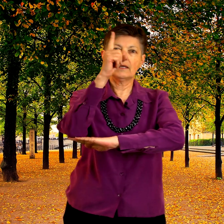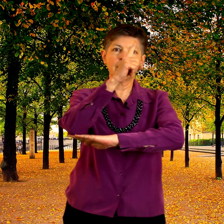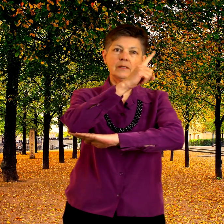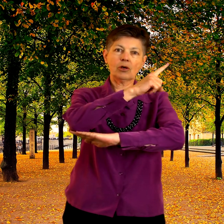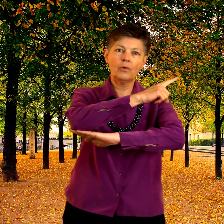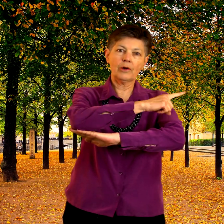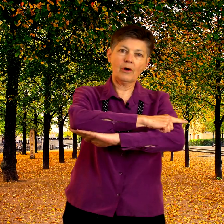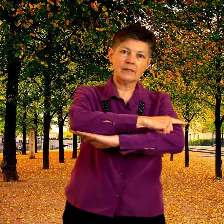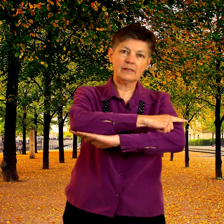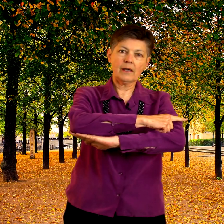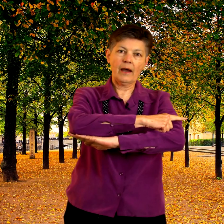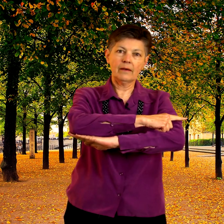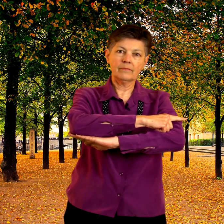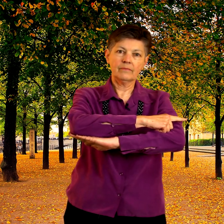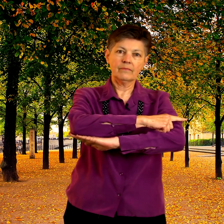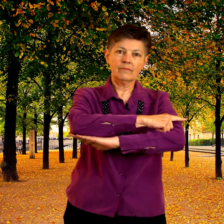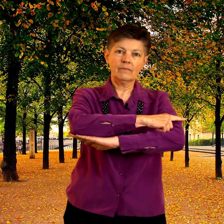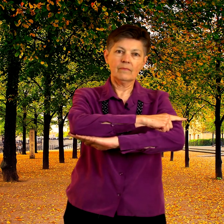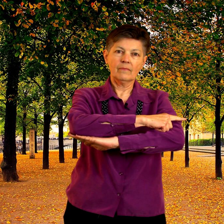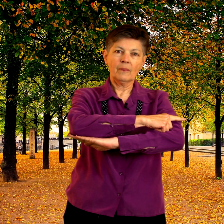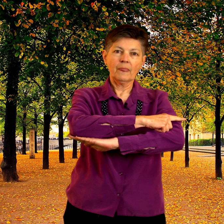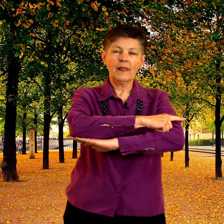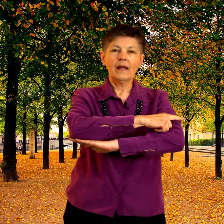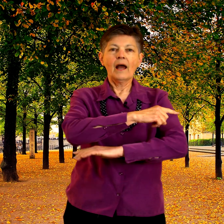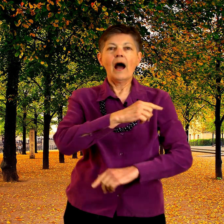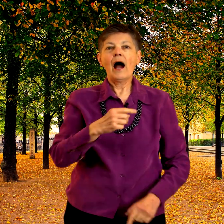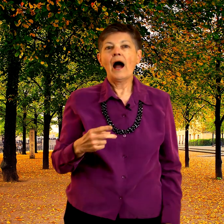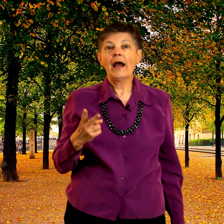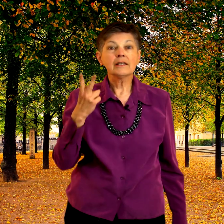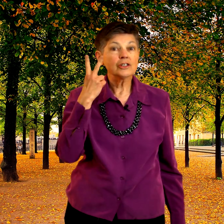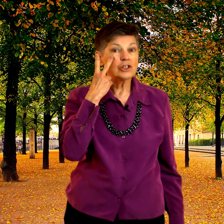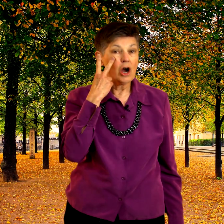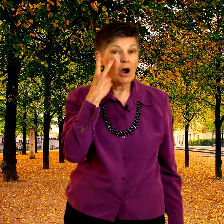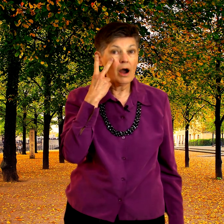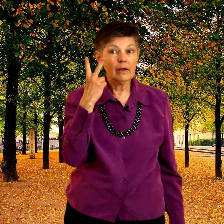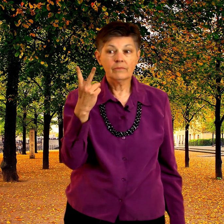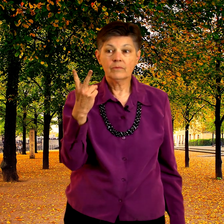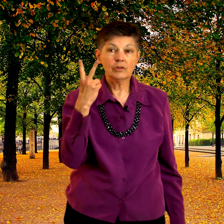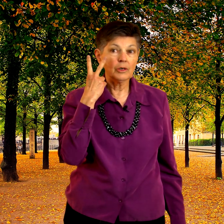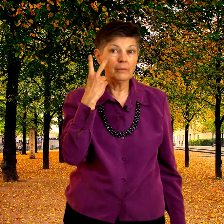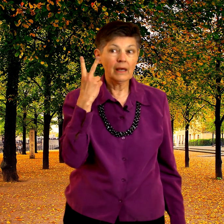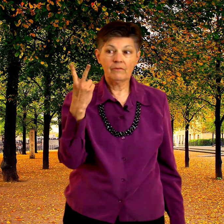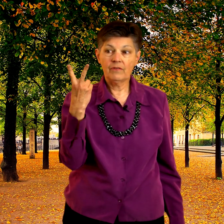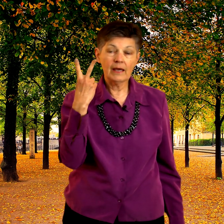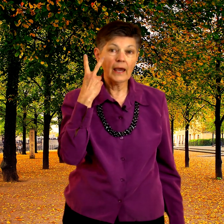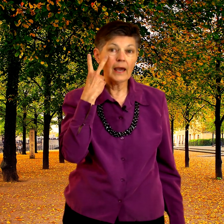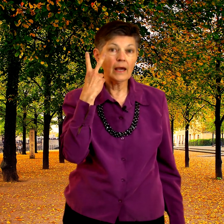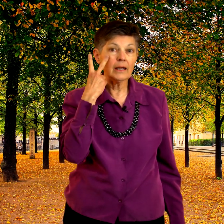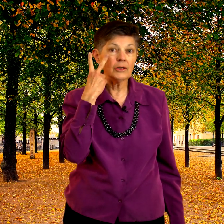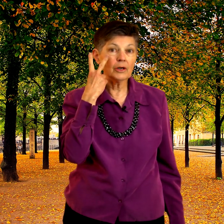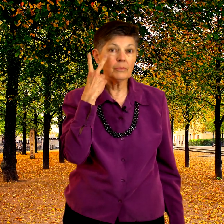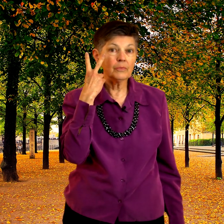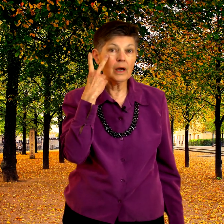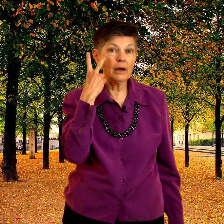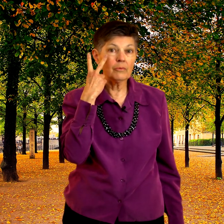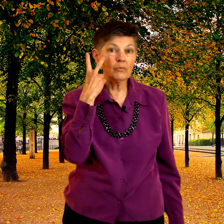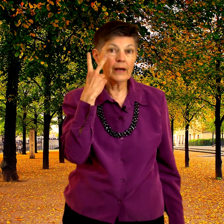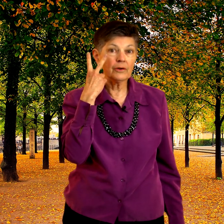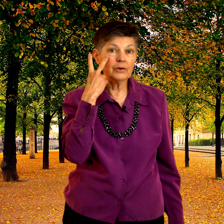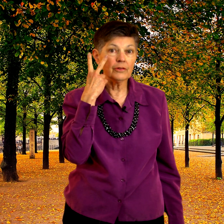is going across the sky I saw so you make a V hand and you're going to right underneath